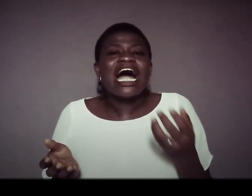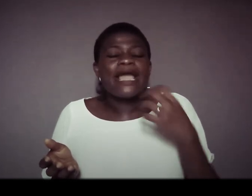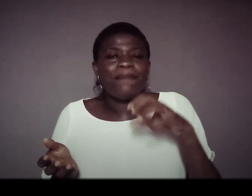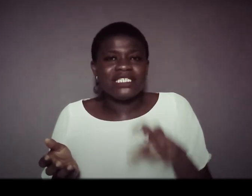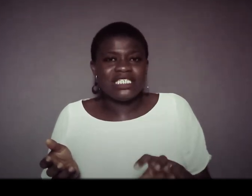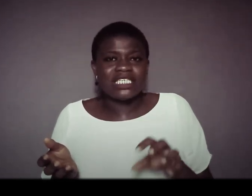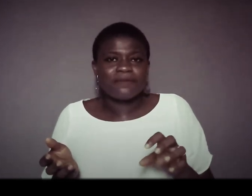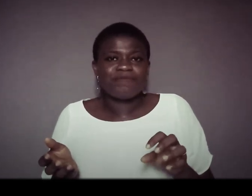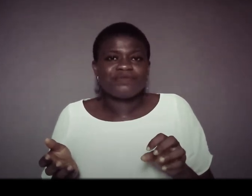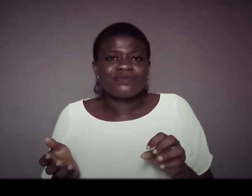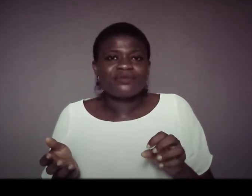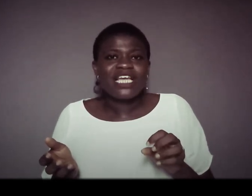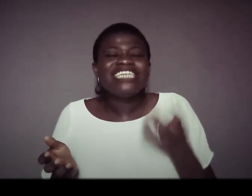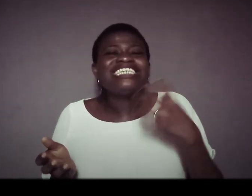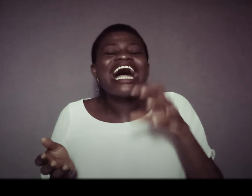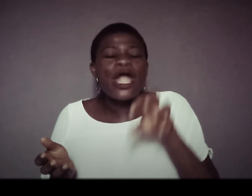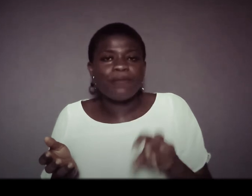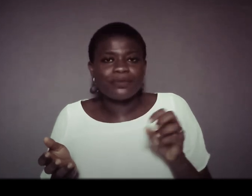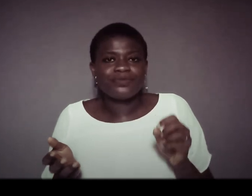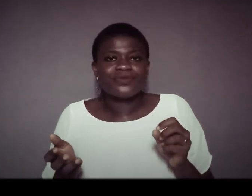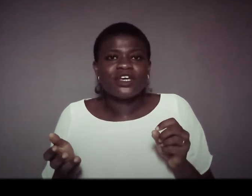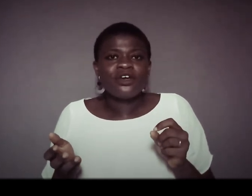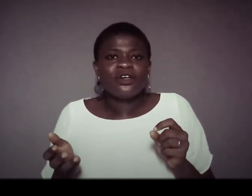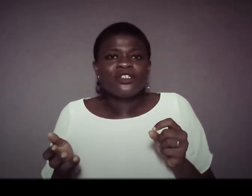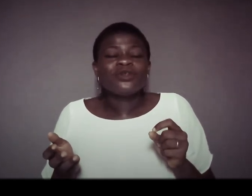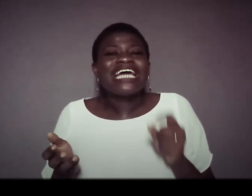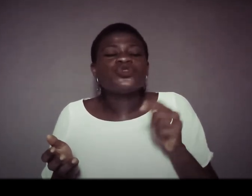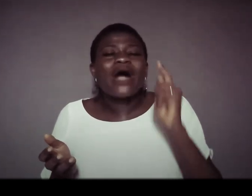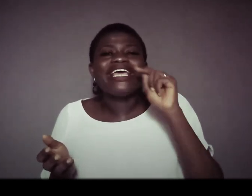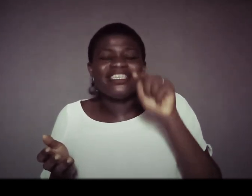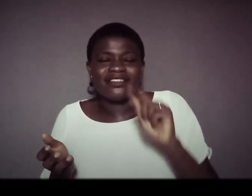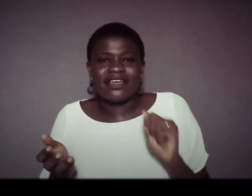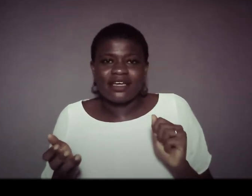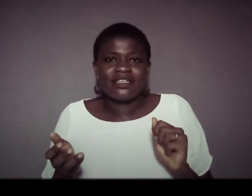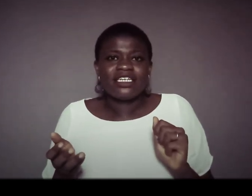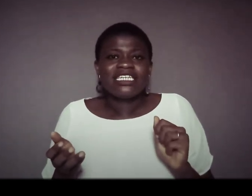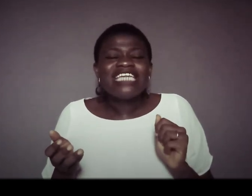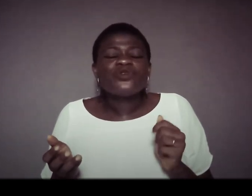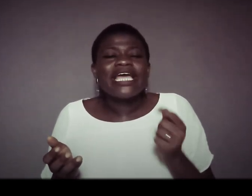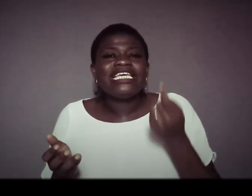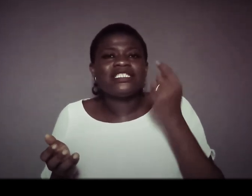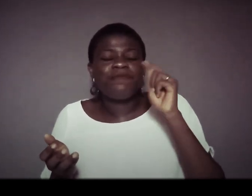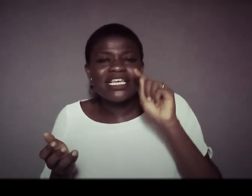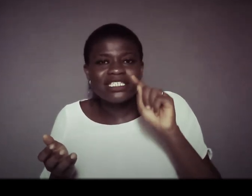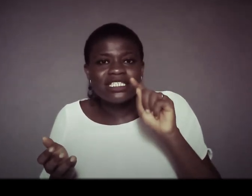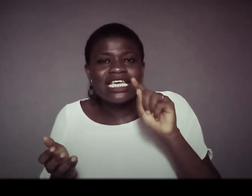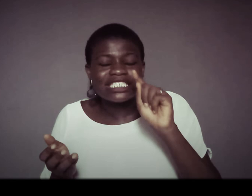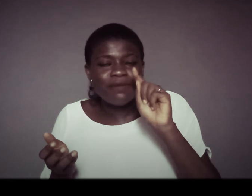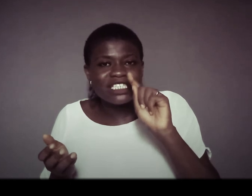our ebenezer he's our help so that's why he's there that's why he's placed he has placed